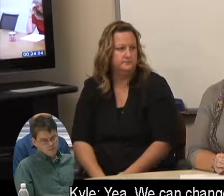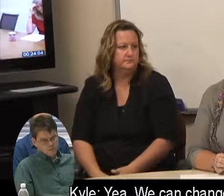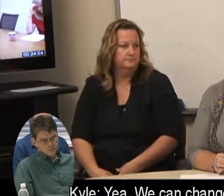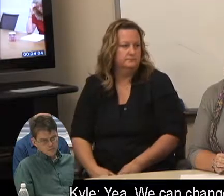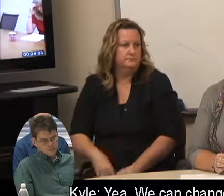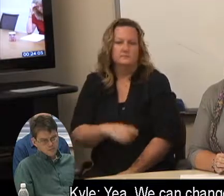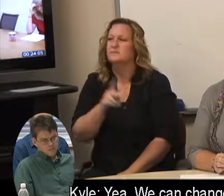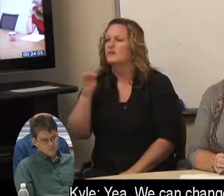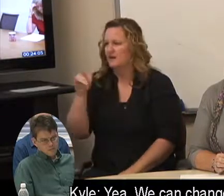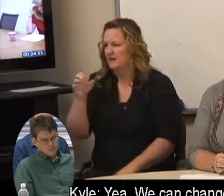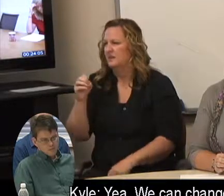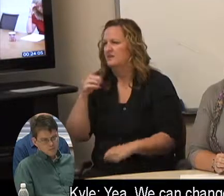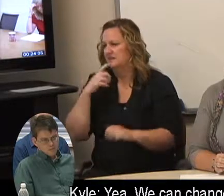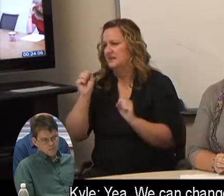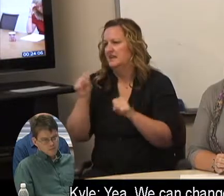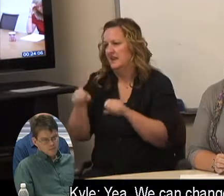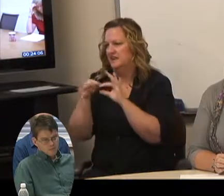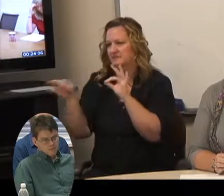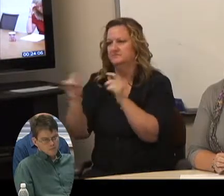Yeah, we can change that.